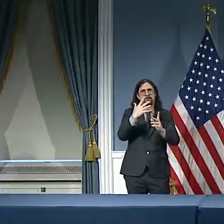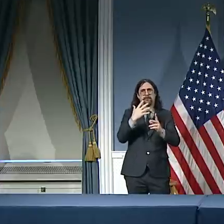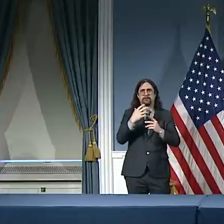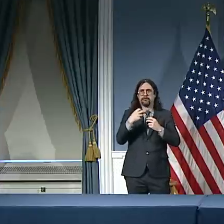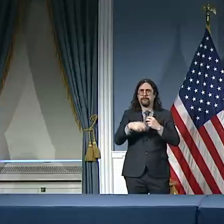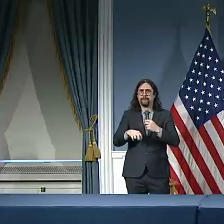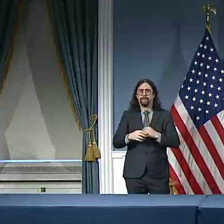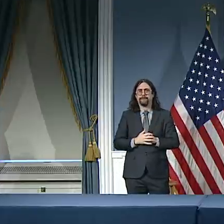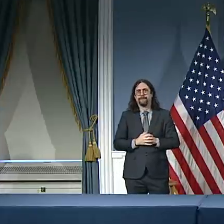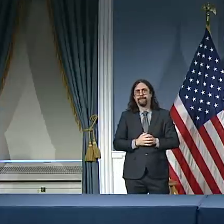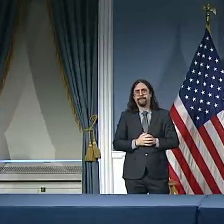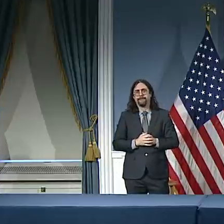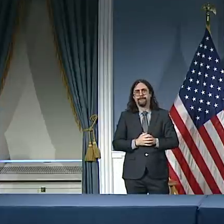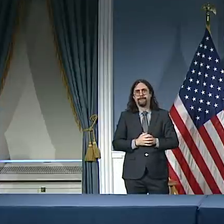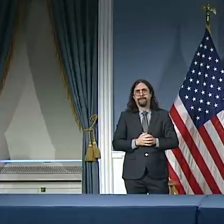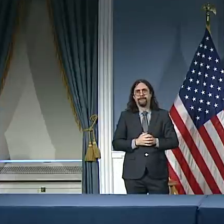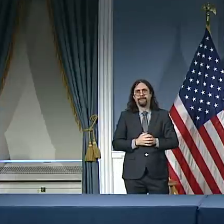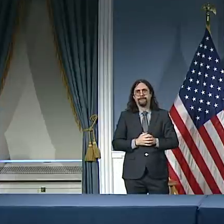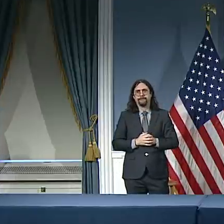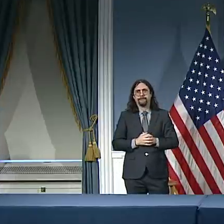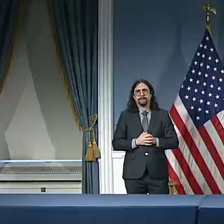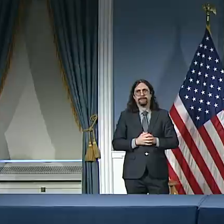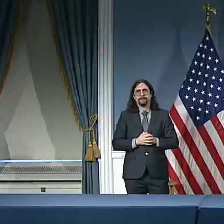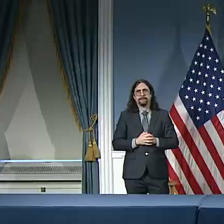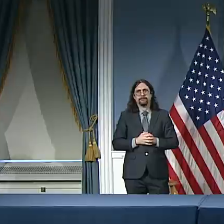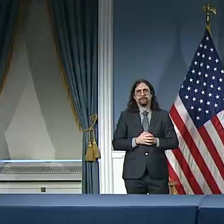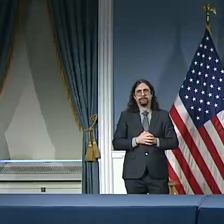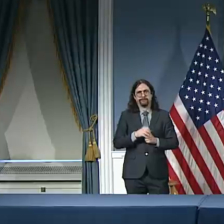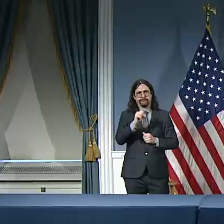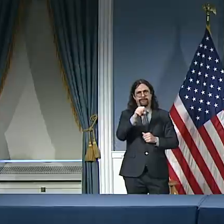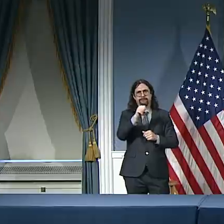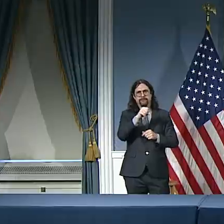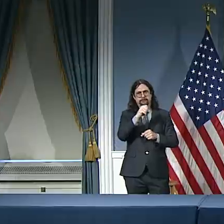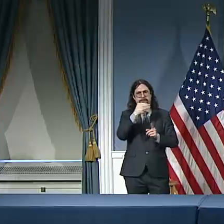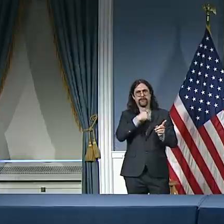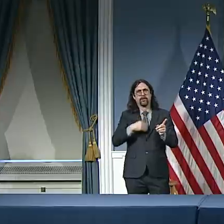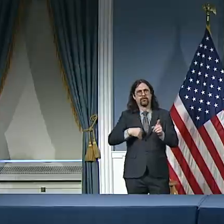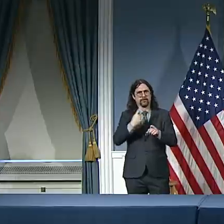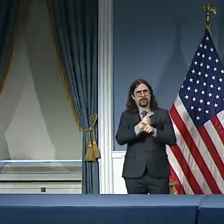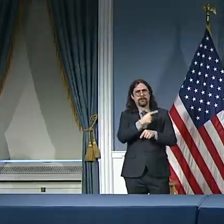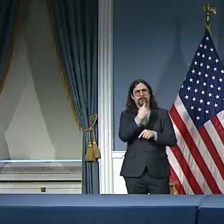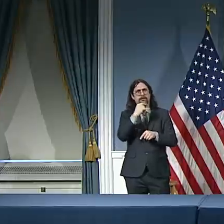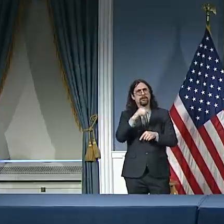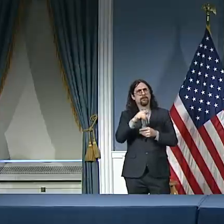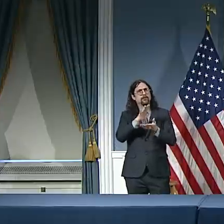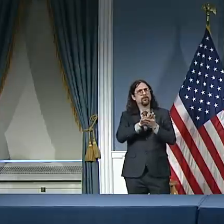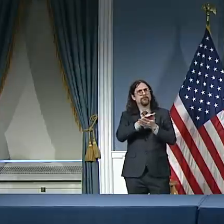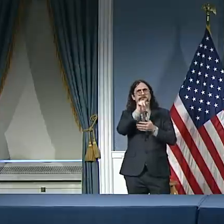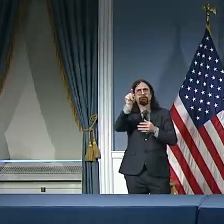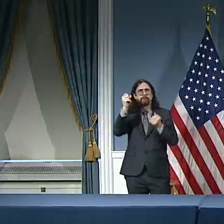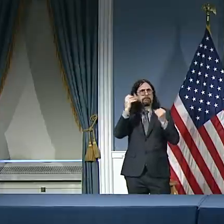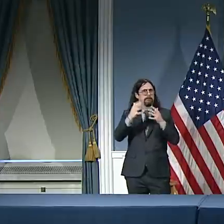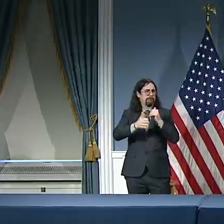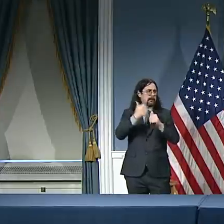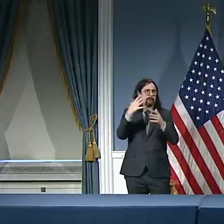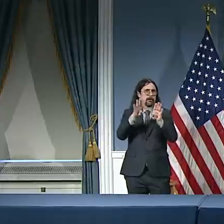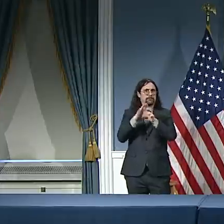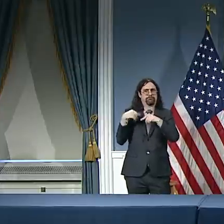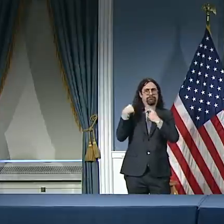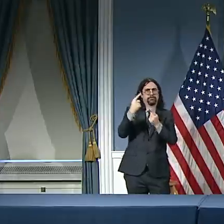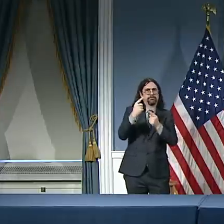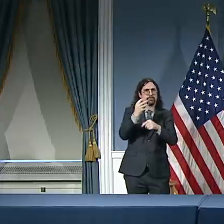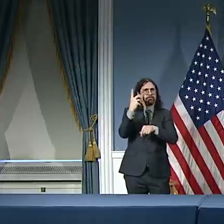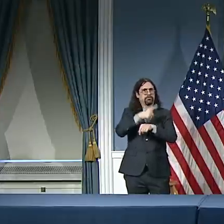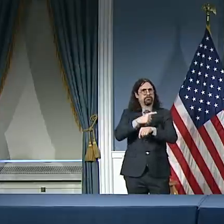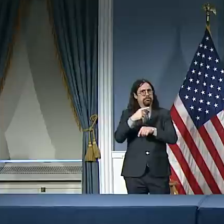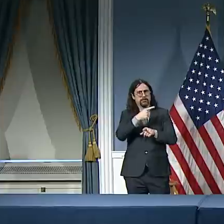have been closed for over a week, really speaks to the importance of New Yorkers self